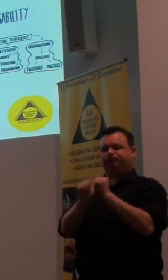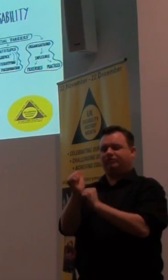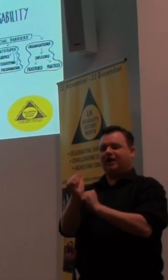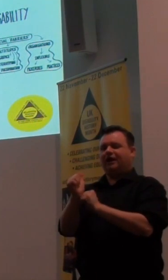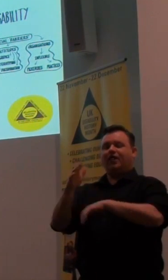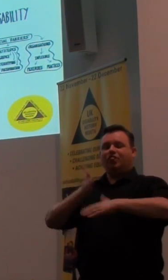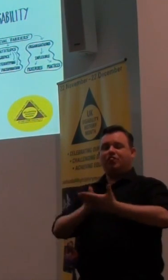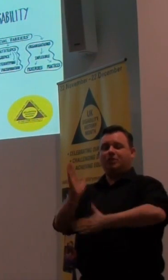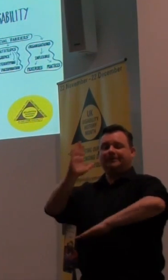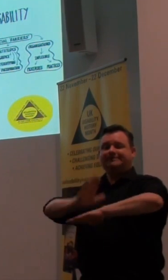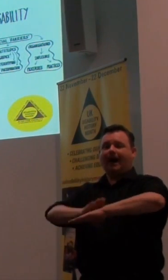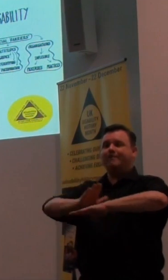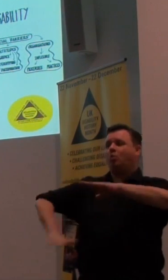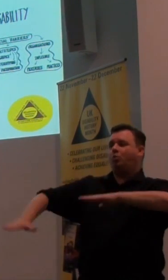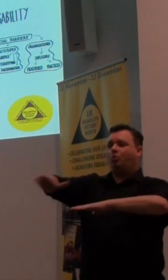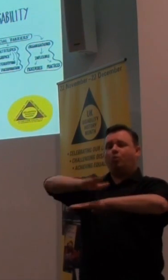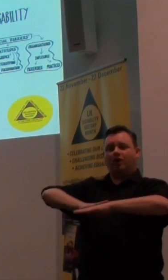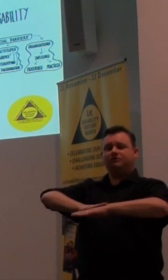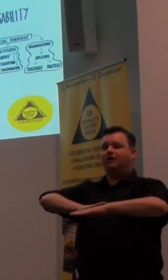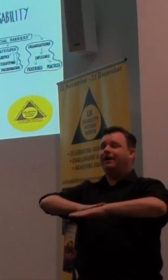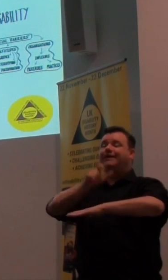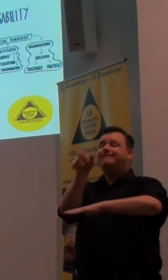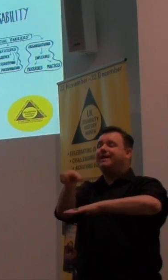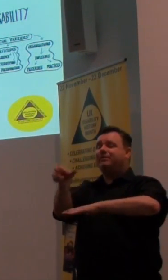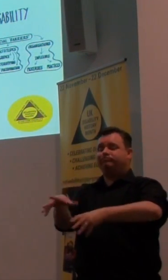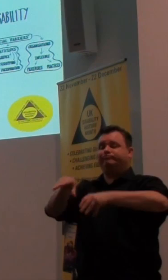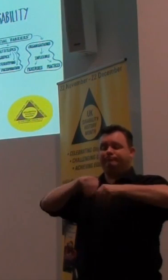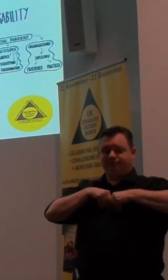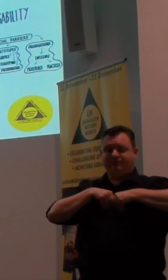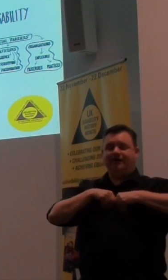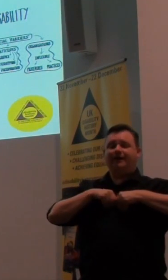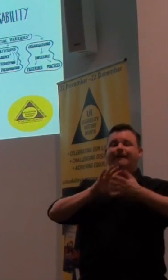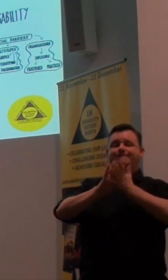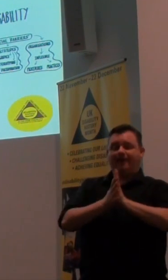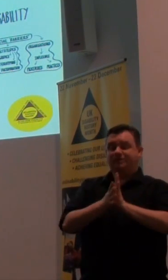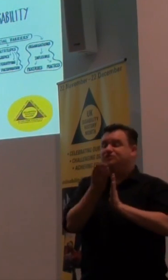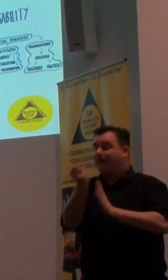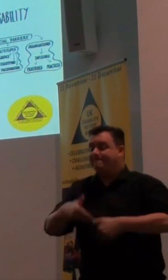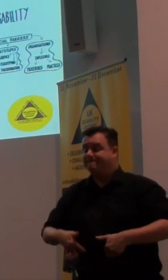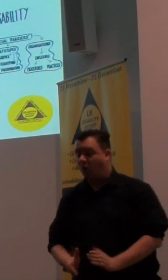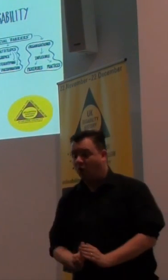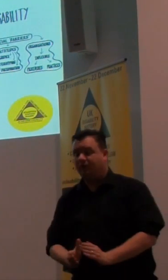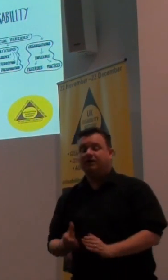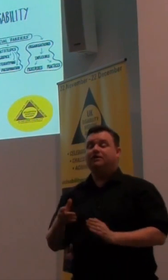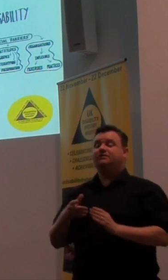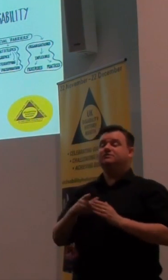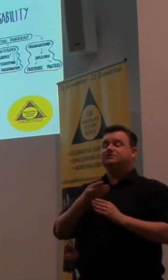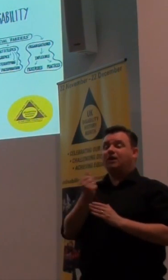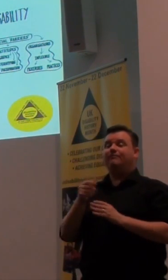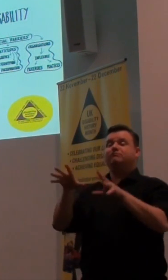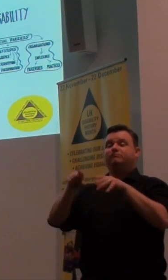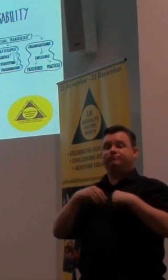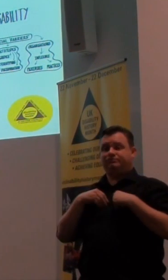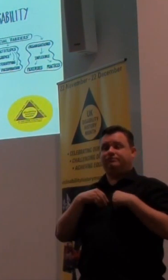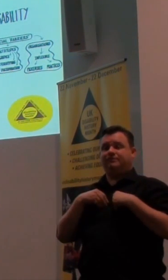time, everywhere in the world, people develop impairments. Some people are born with them, some people acquire them. But, you can bet that it's